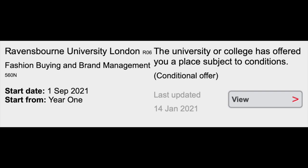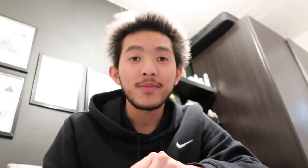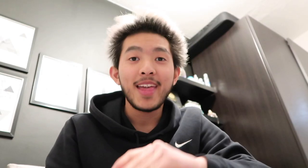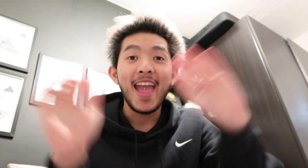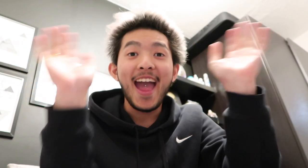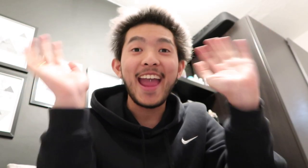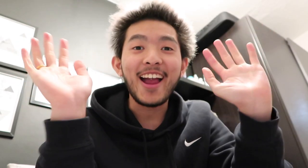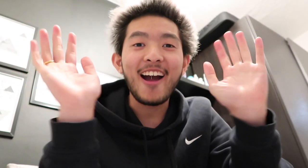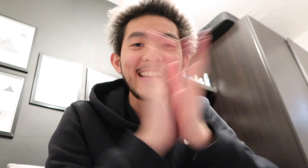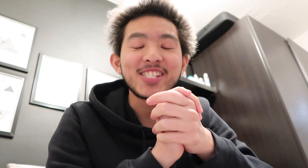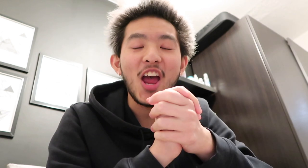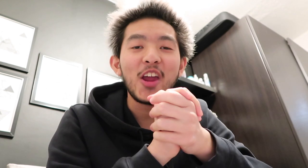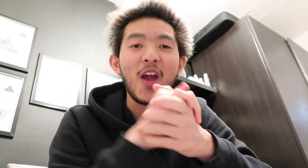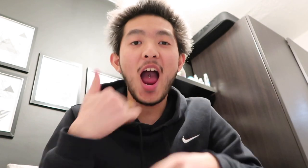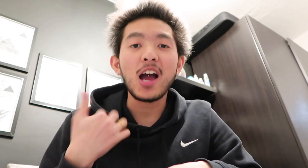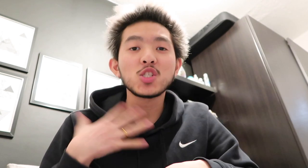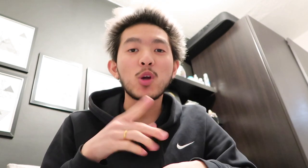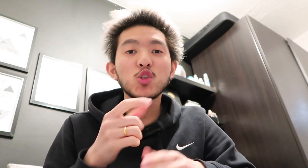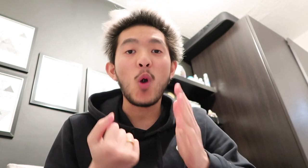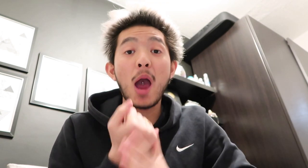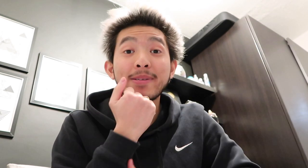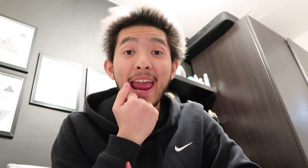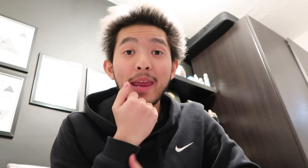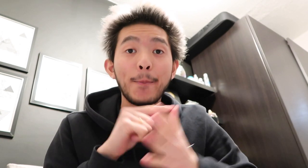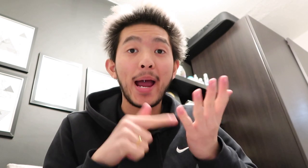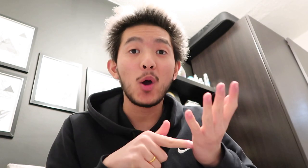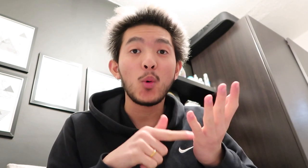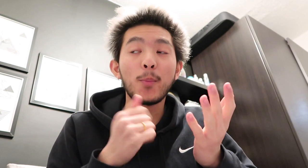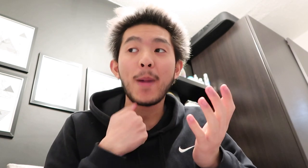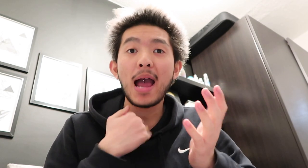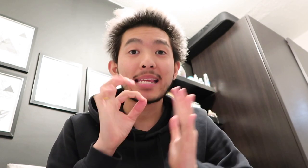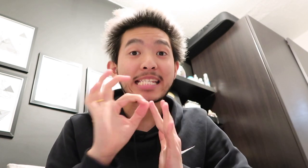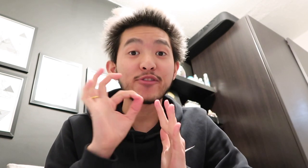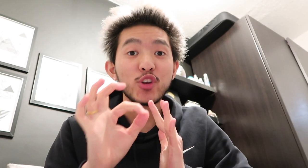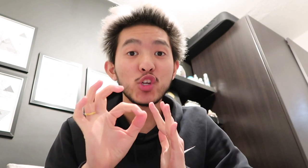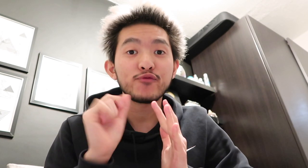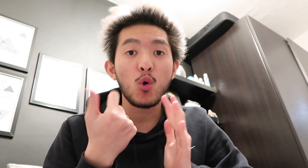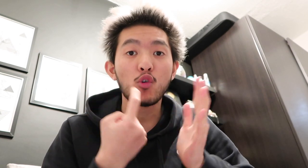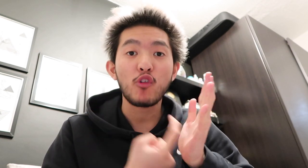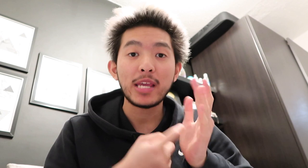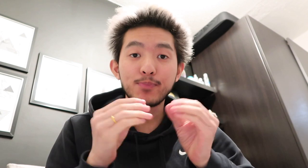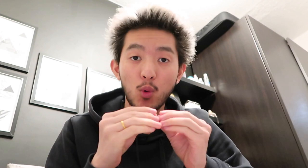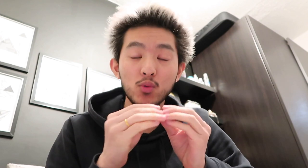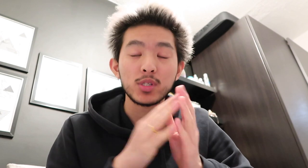Hey guys, so I just wanted to update about my interview for Crazy Sports.